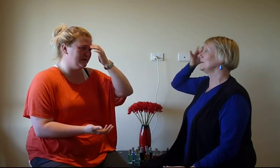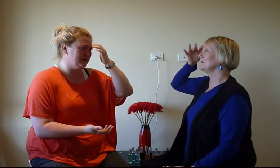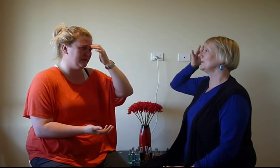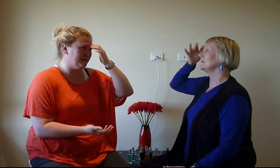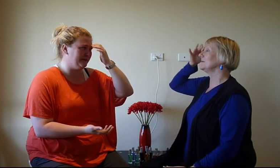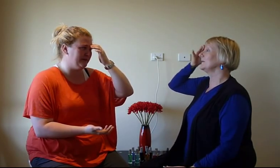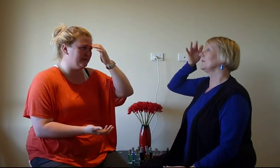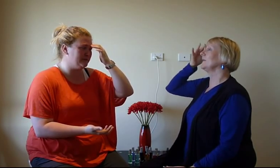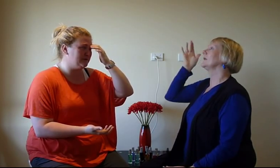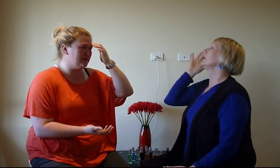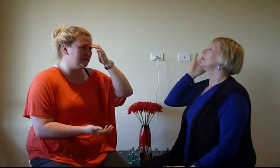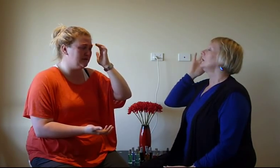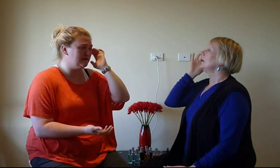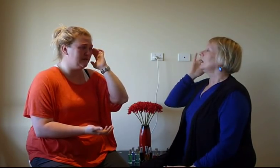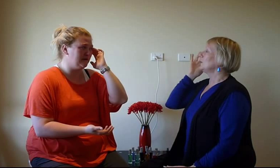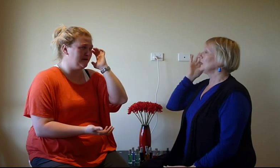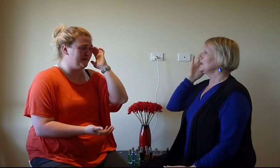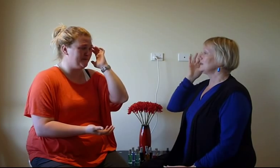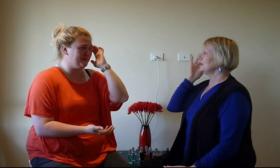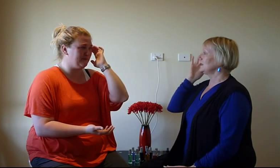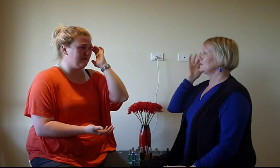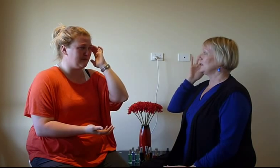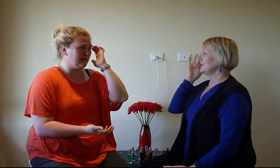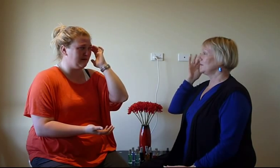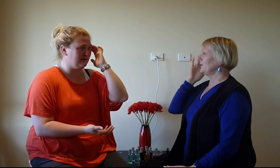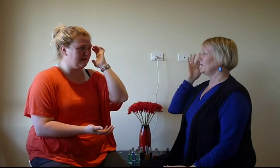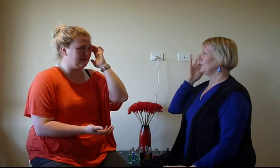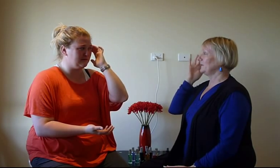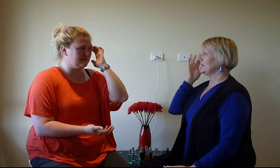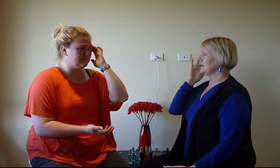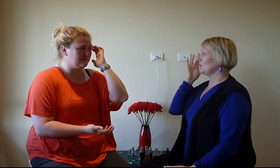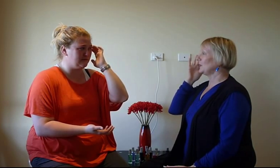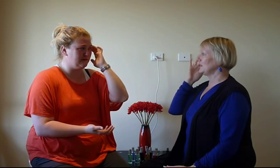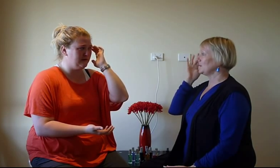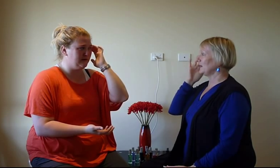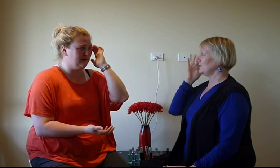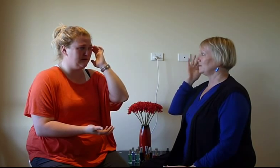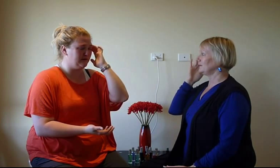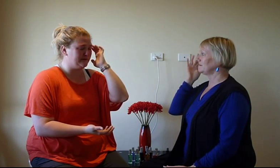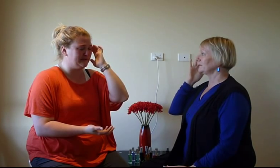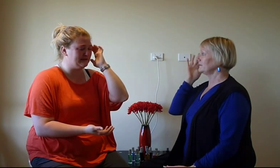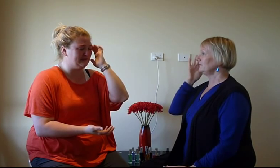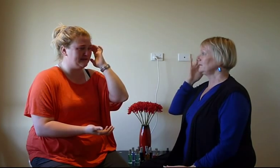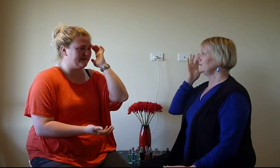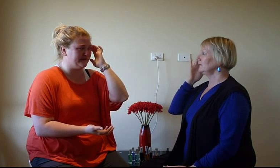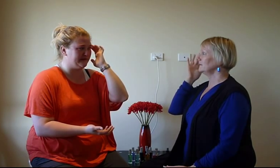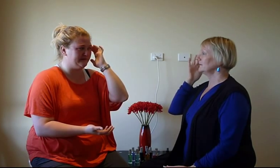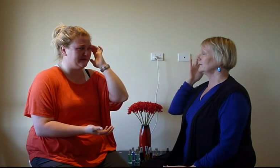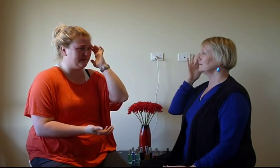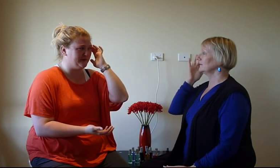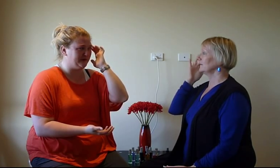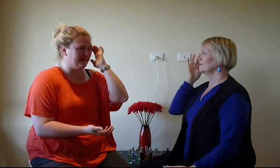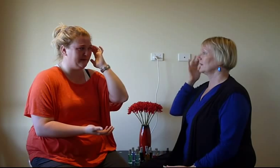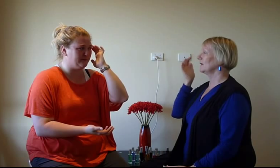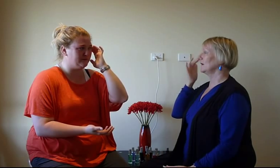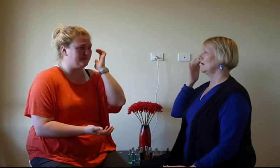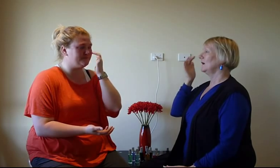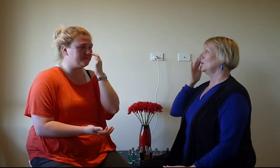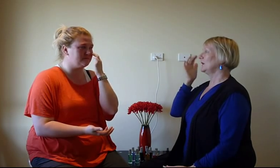disappoint people. I'm releasing this feeling of disappointing people. I'm releasing this feeling of disappointing people. Where